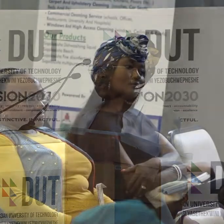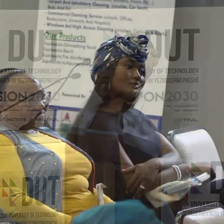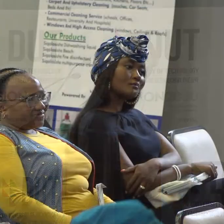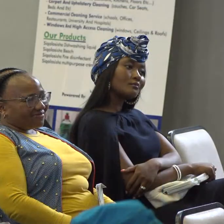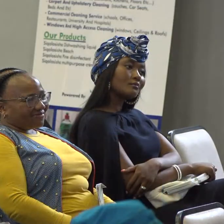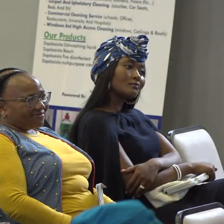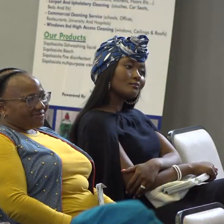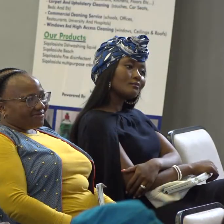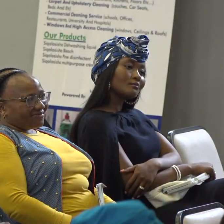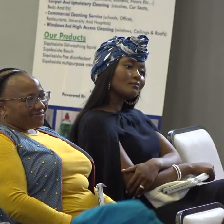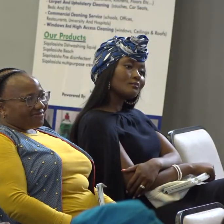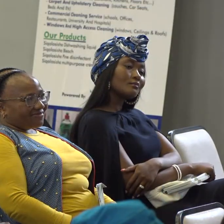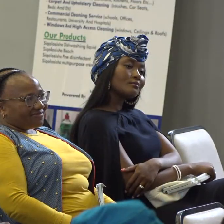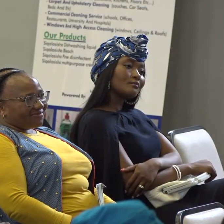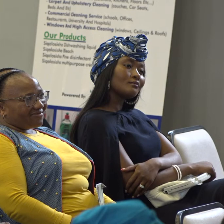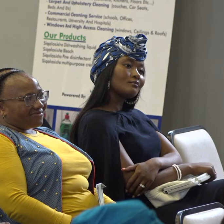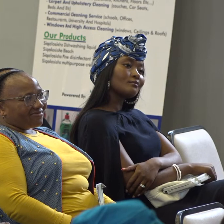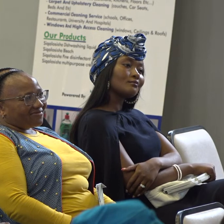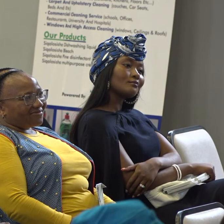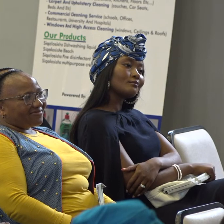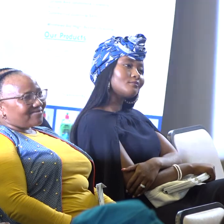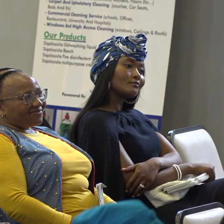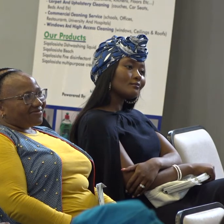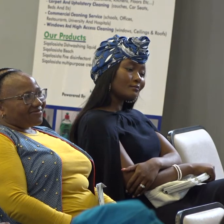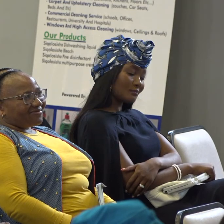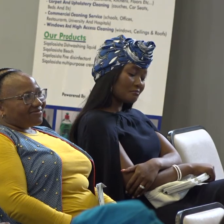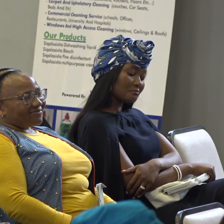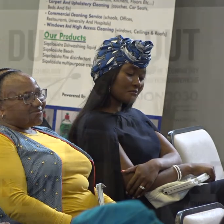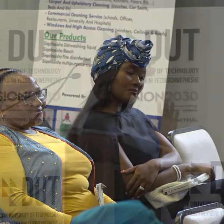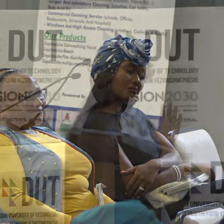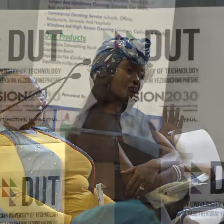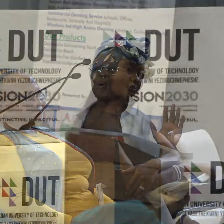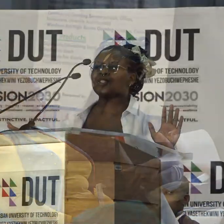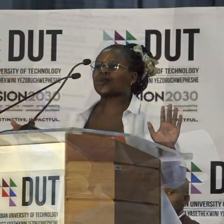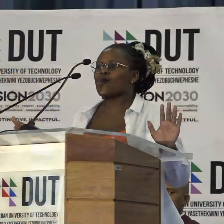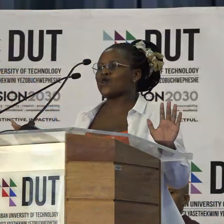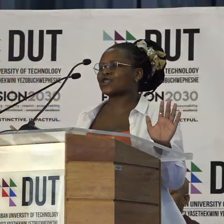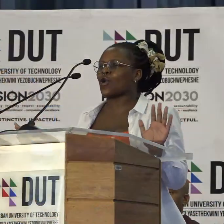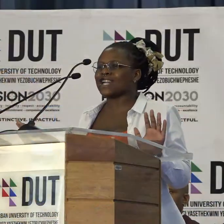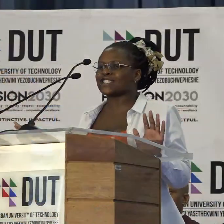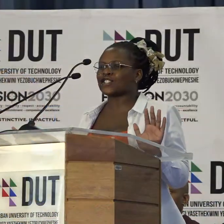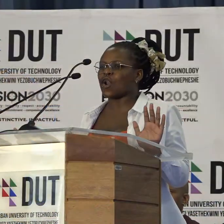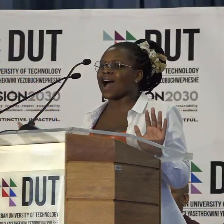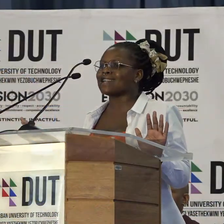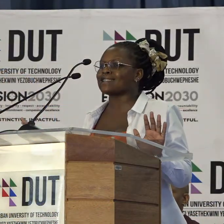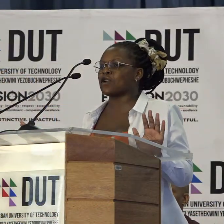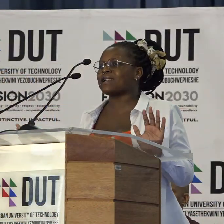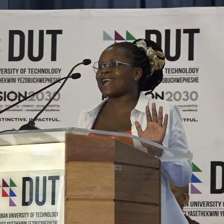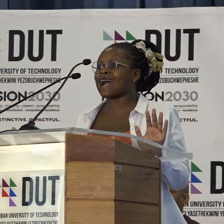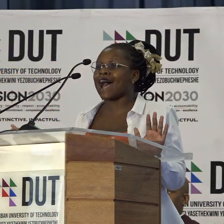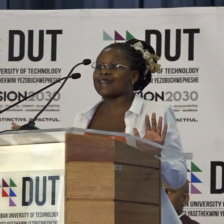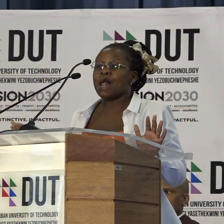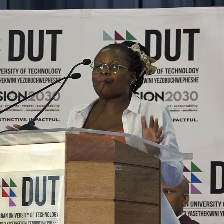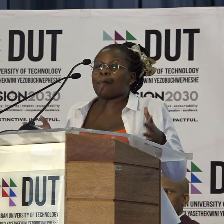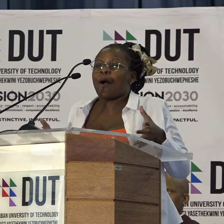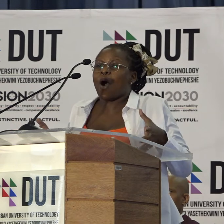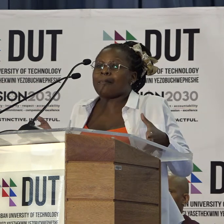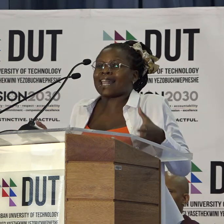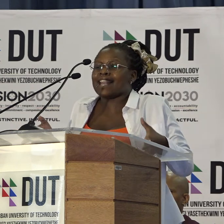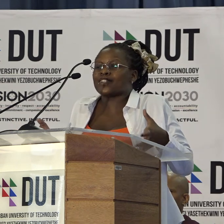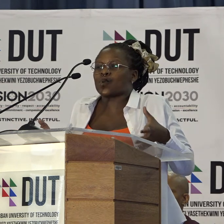I walked through those gates of Durban University of Technology. Mto, mbonzu, lusk, ugetu solwa, zinopi tlagan.